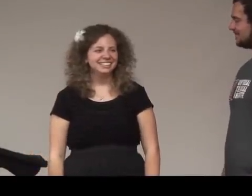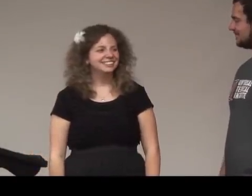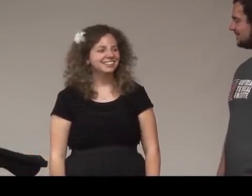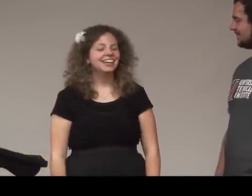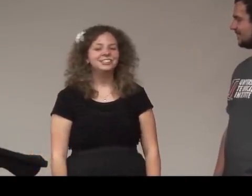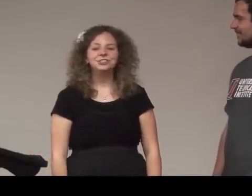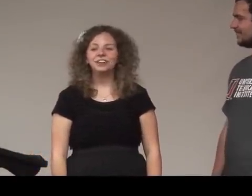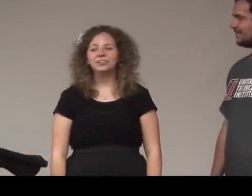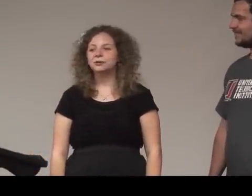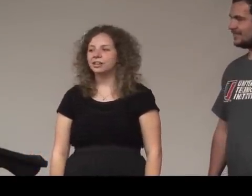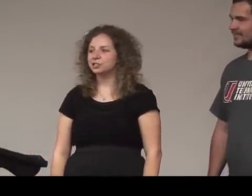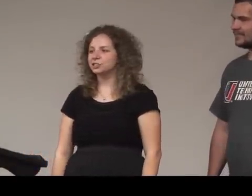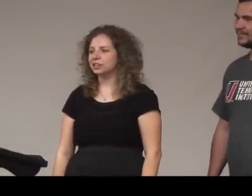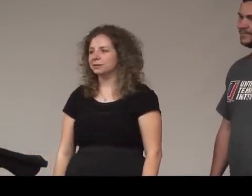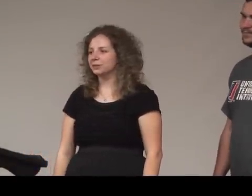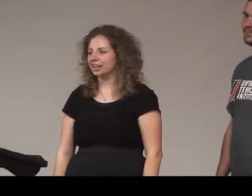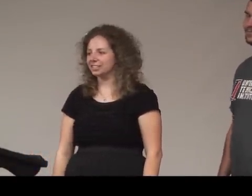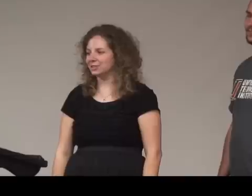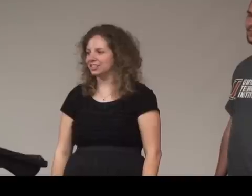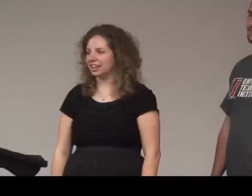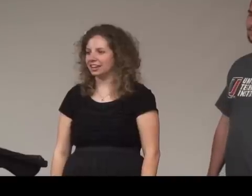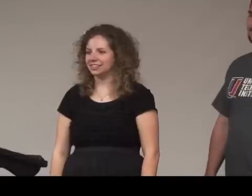okay did you have any questions you came across as you did that